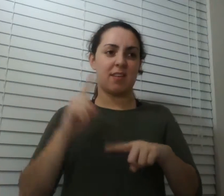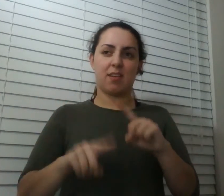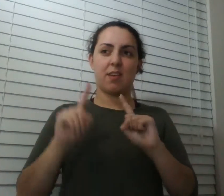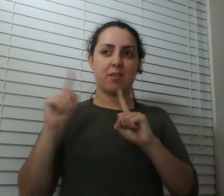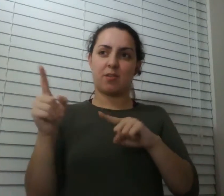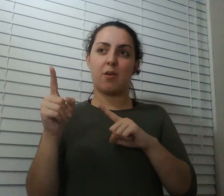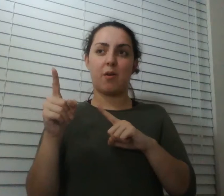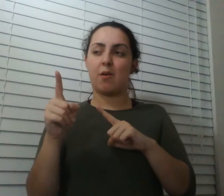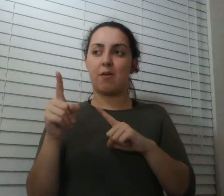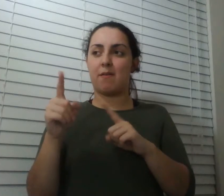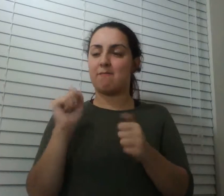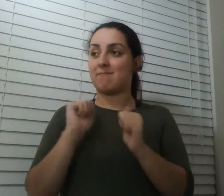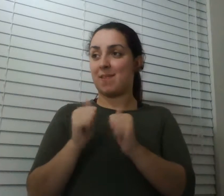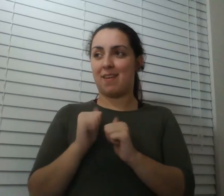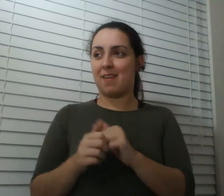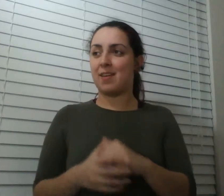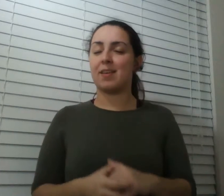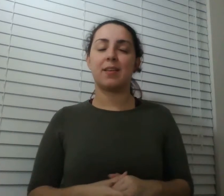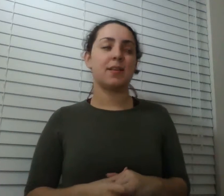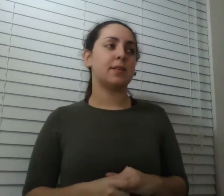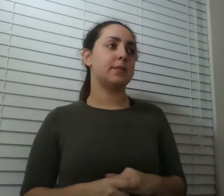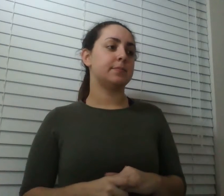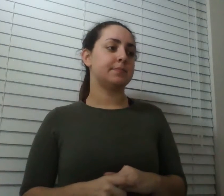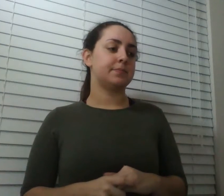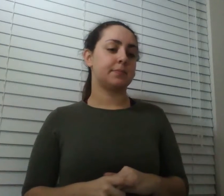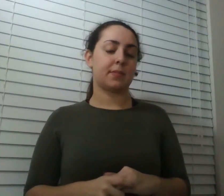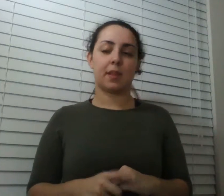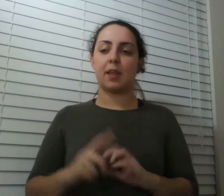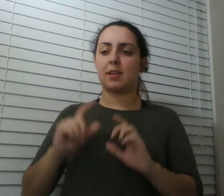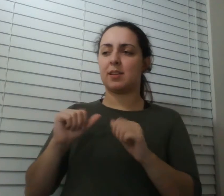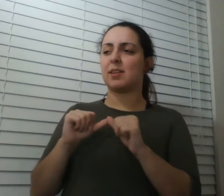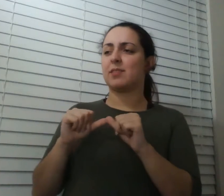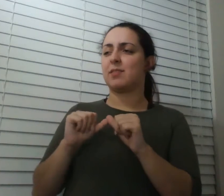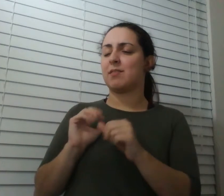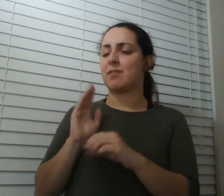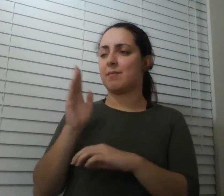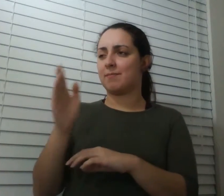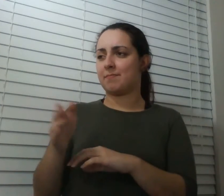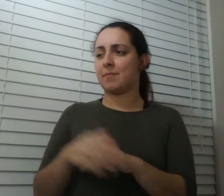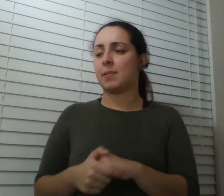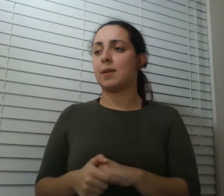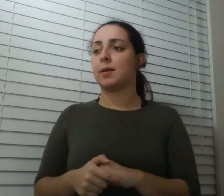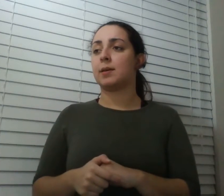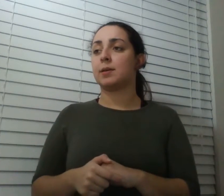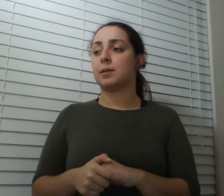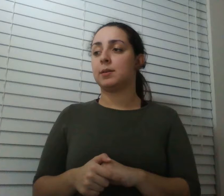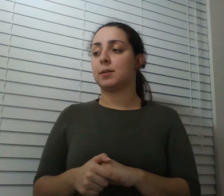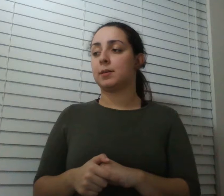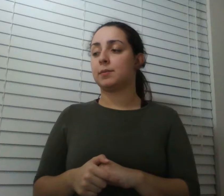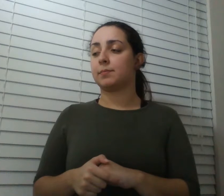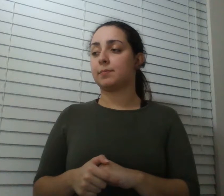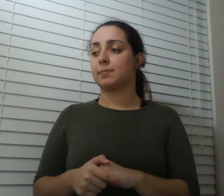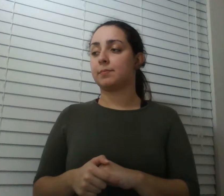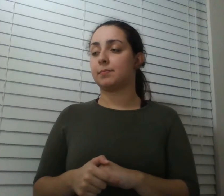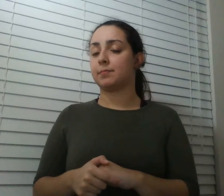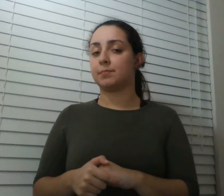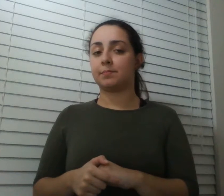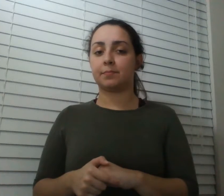batting order and things like that just just keeps going on from there you just respond honestly in these tiny moments one little